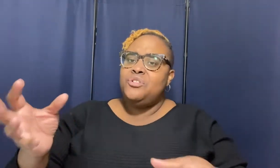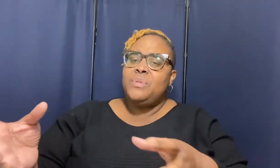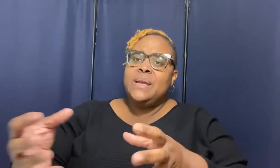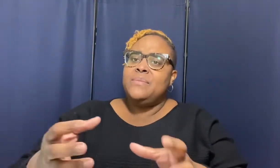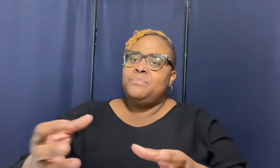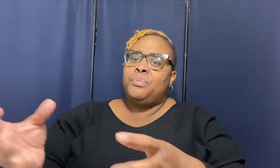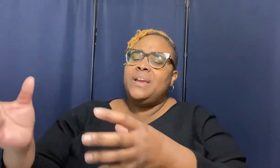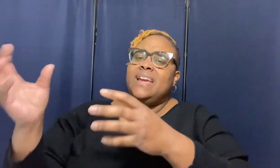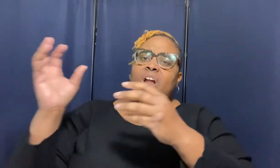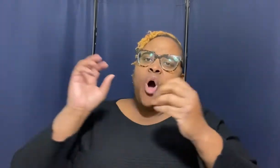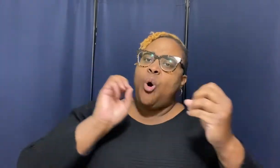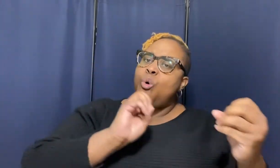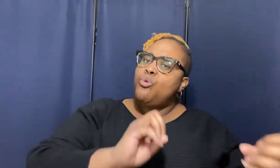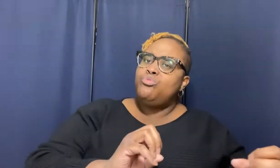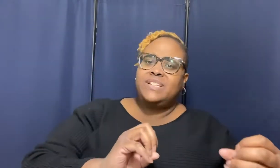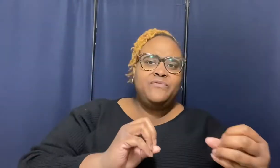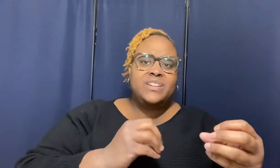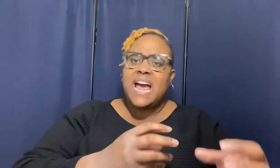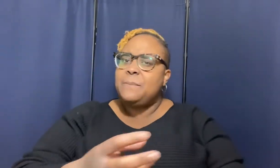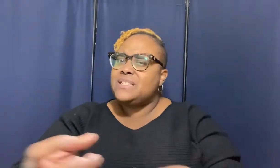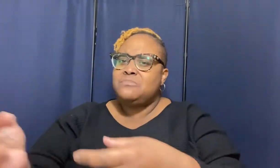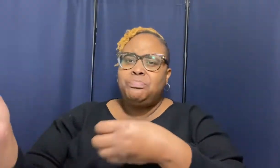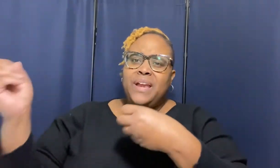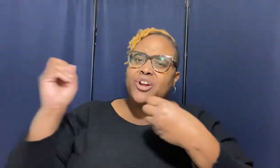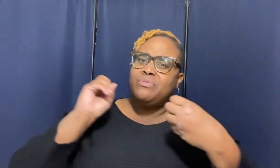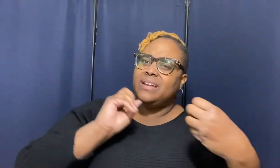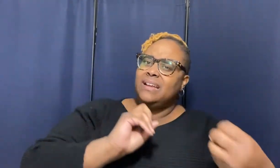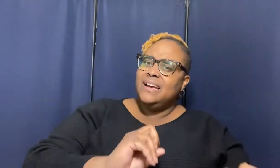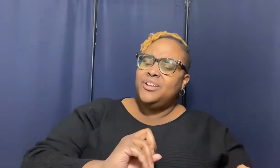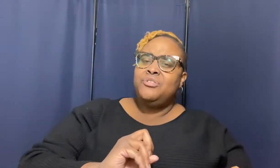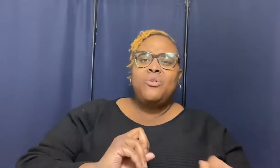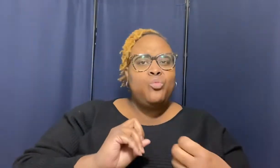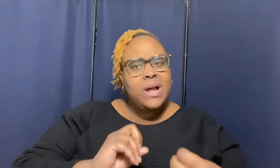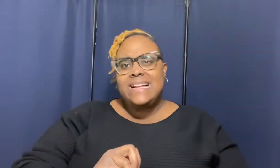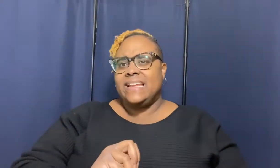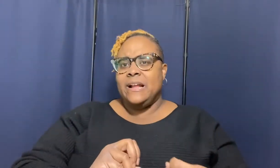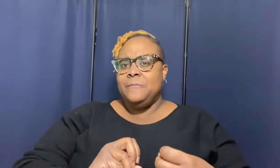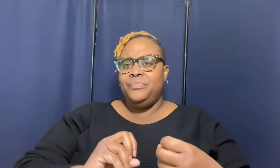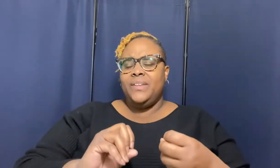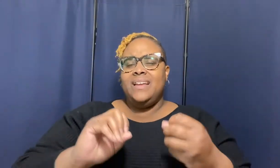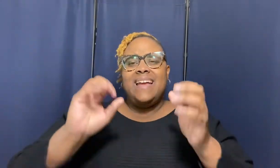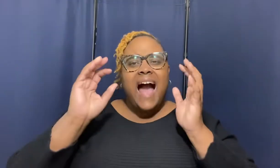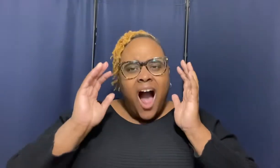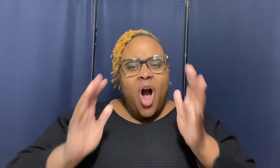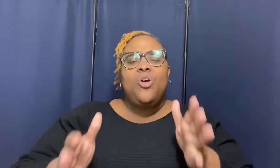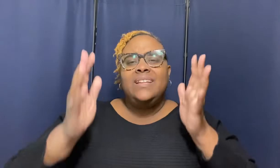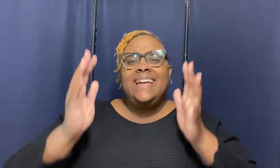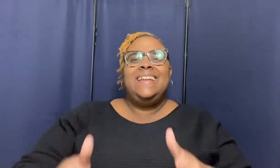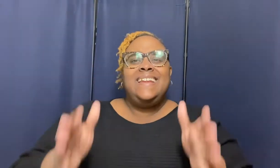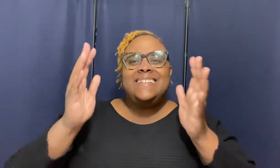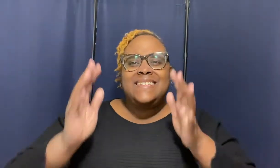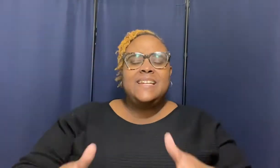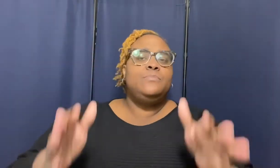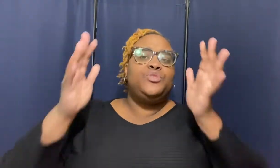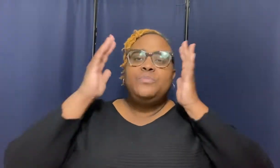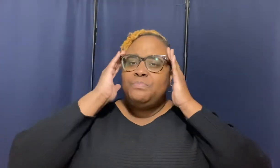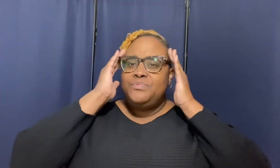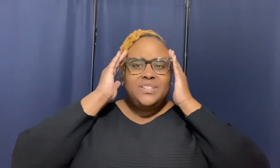know it bring in a whole different type of spirit you know with it all in an attempt to to